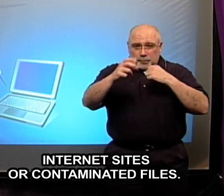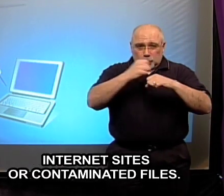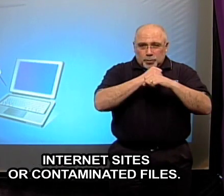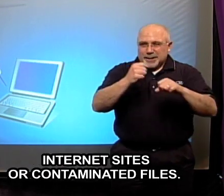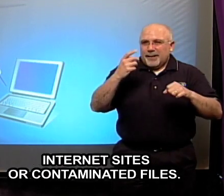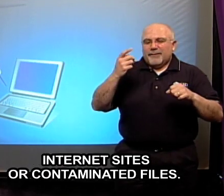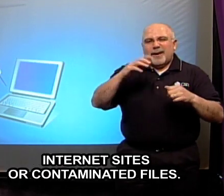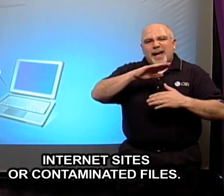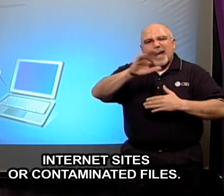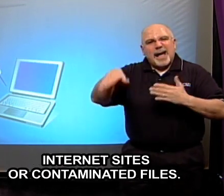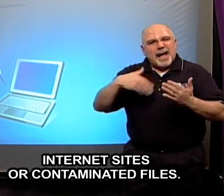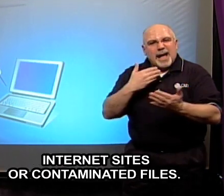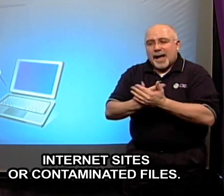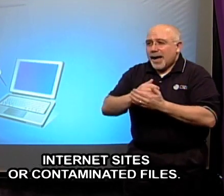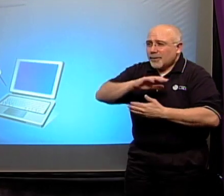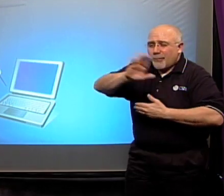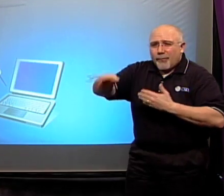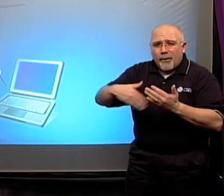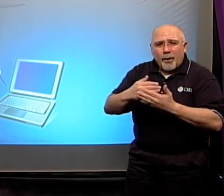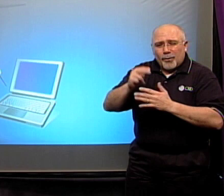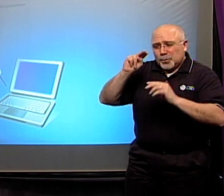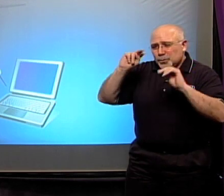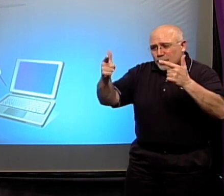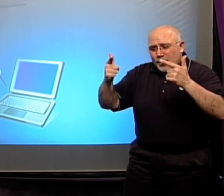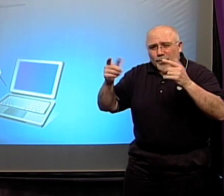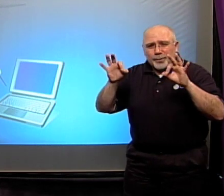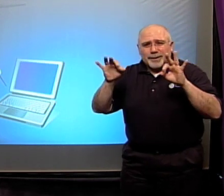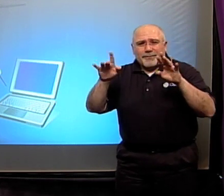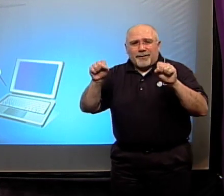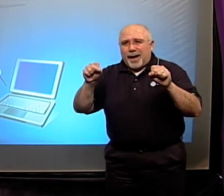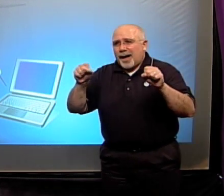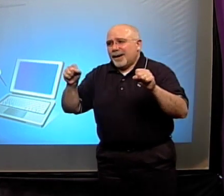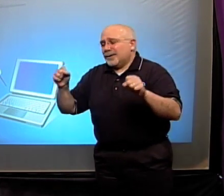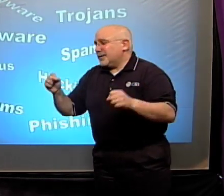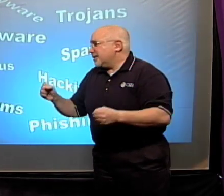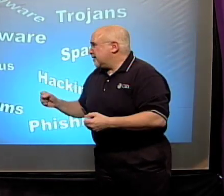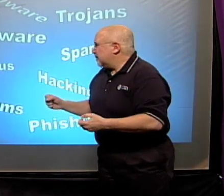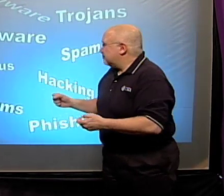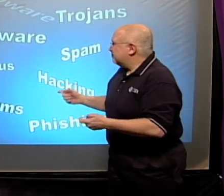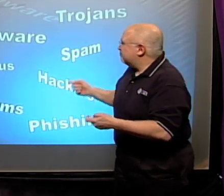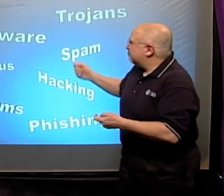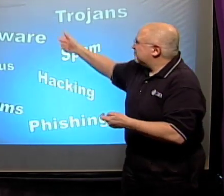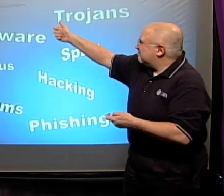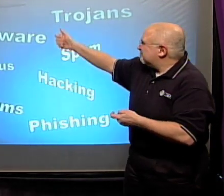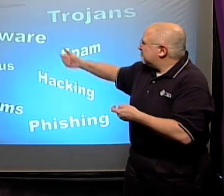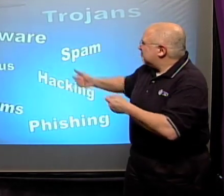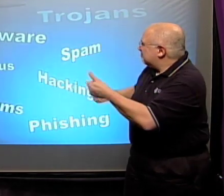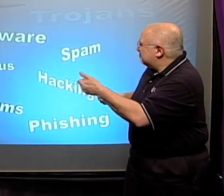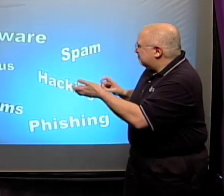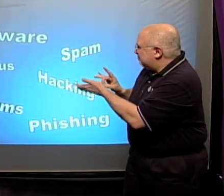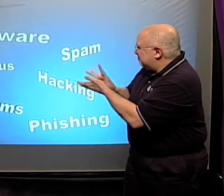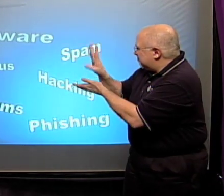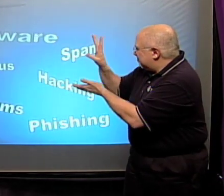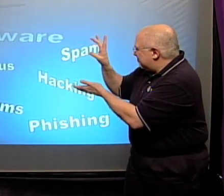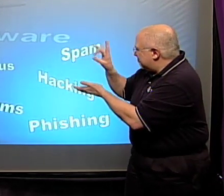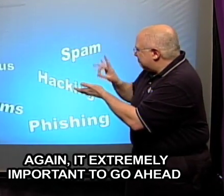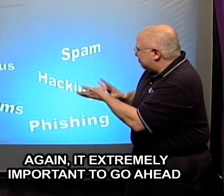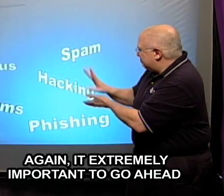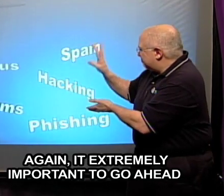files again it's